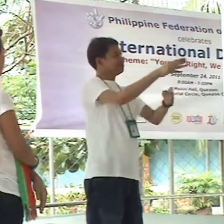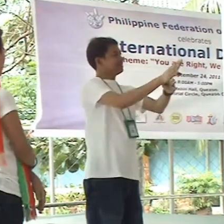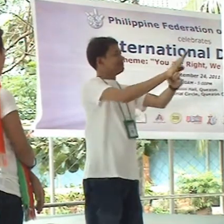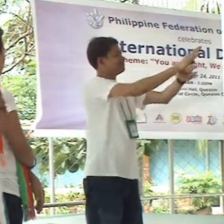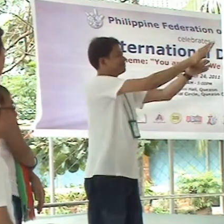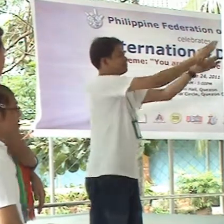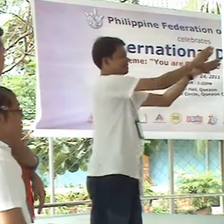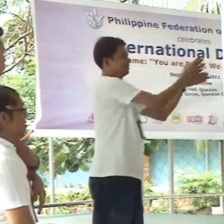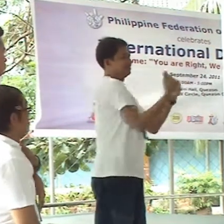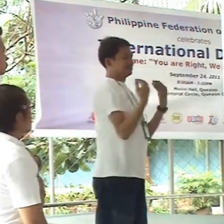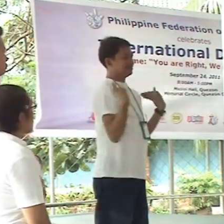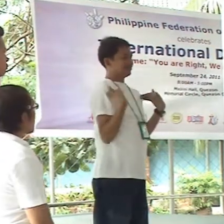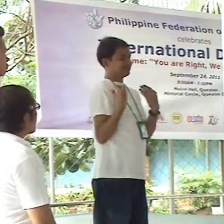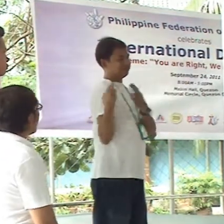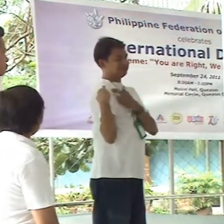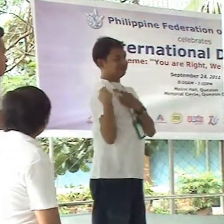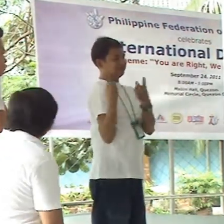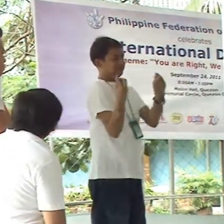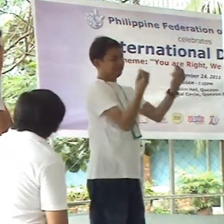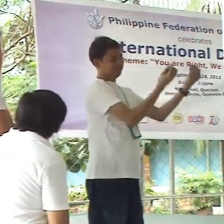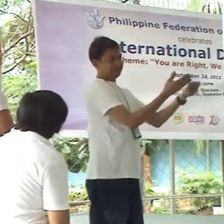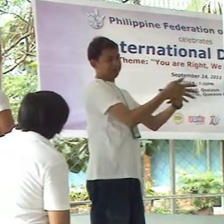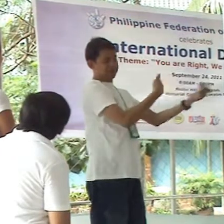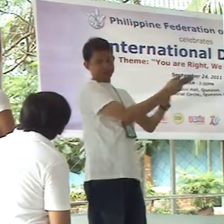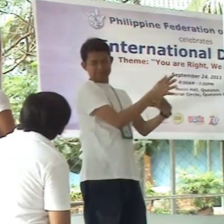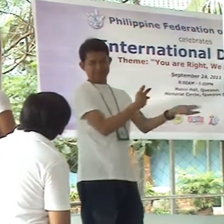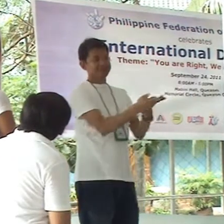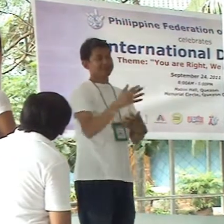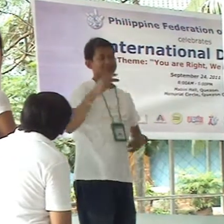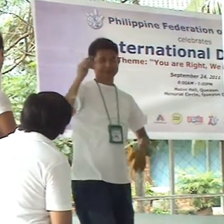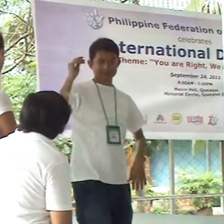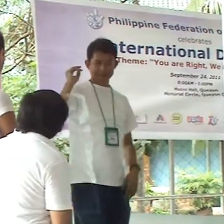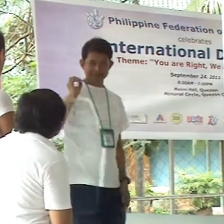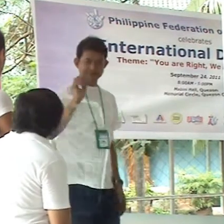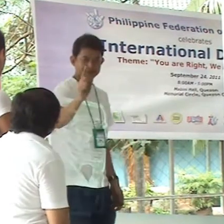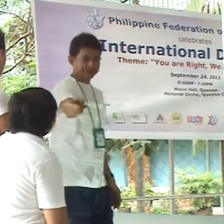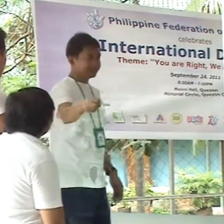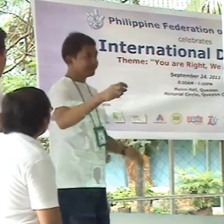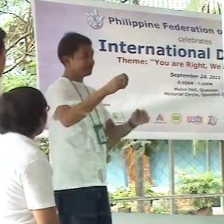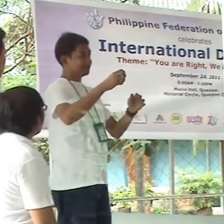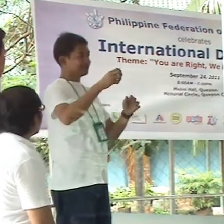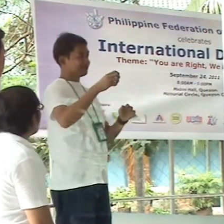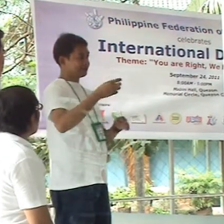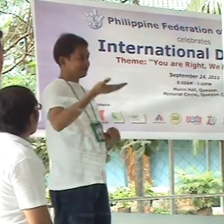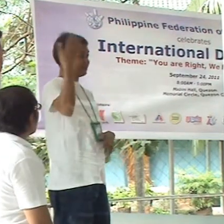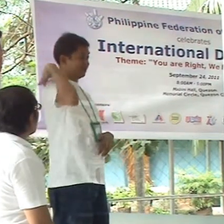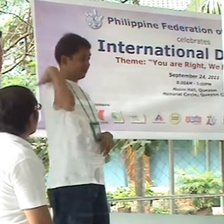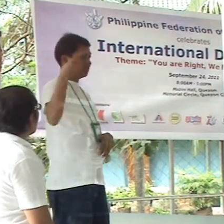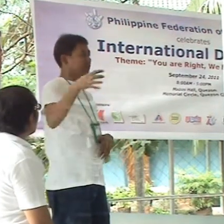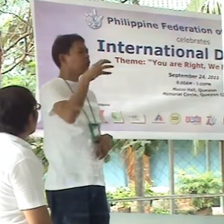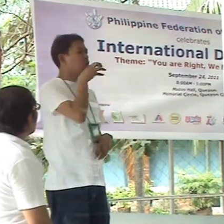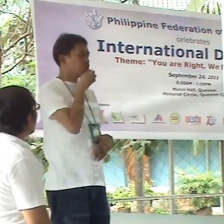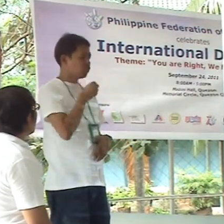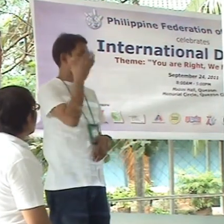some of the officers are busy doing their responsibilities. Pero na dito po sila. before,